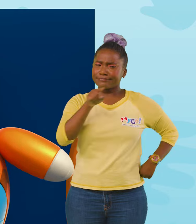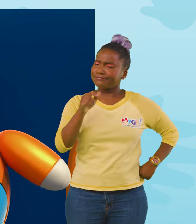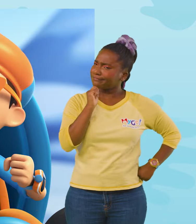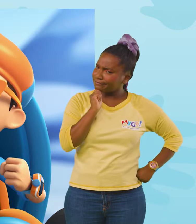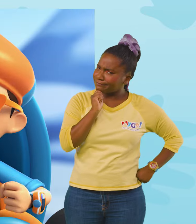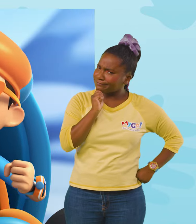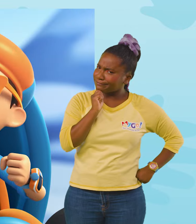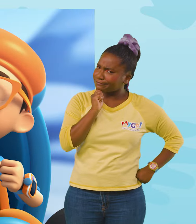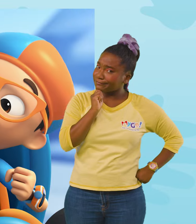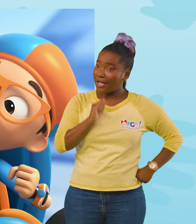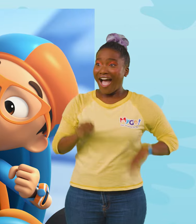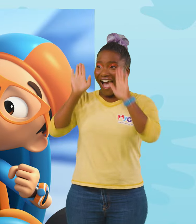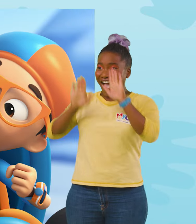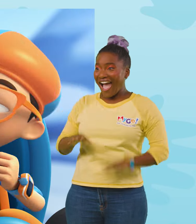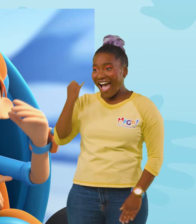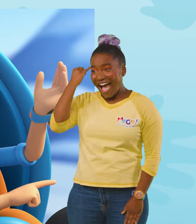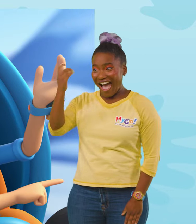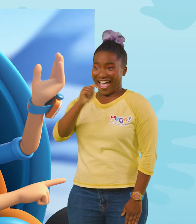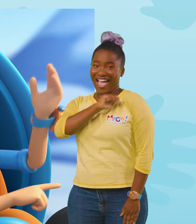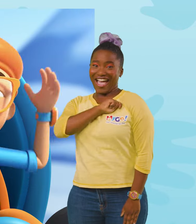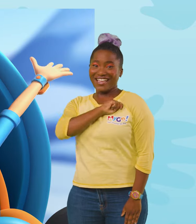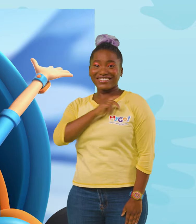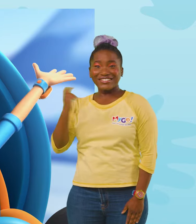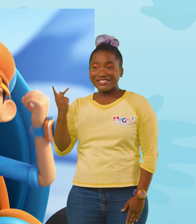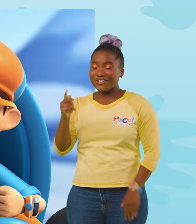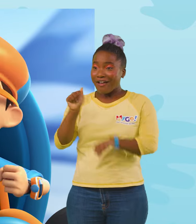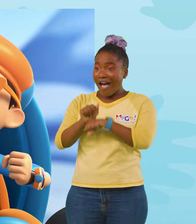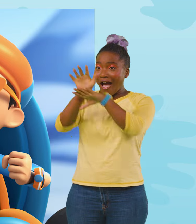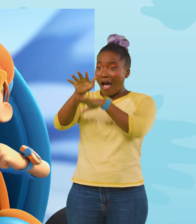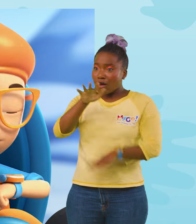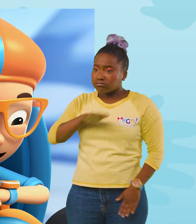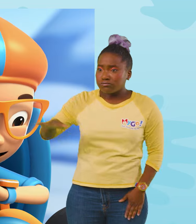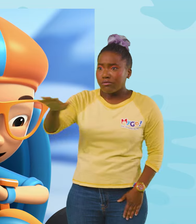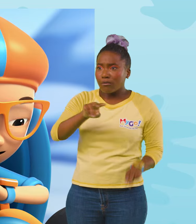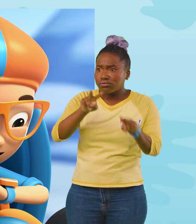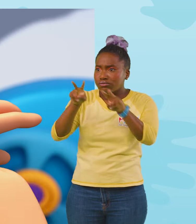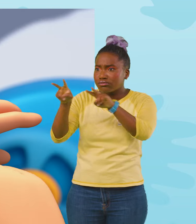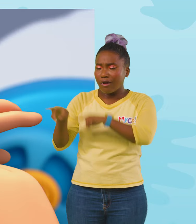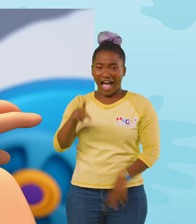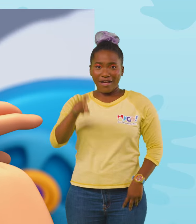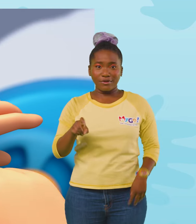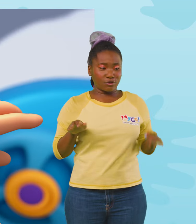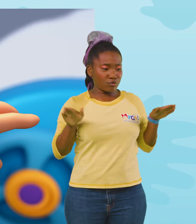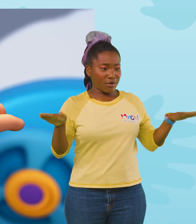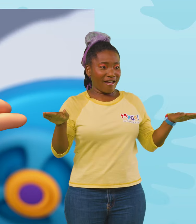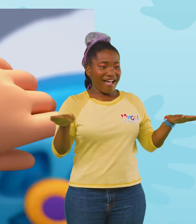Great idea, Tabs! We'll go to the Himalayas and find out! I'm going to need wings and the grabber arm!